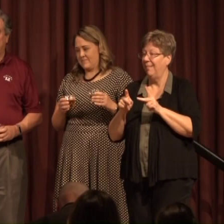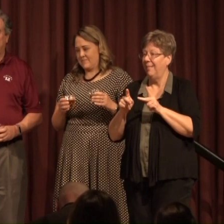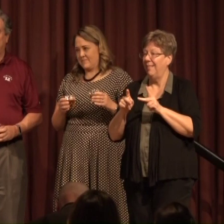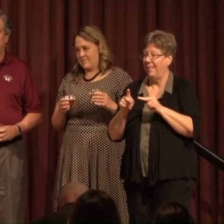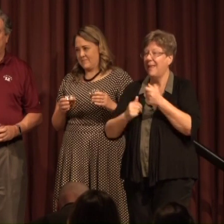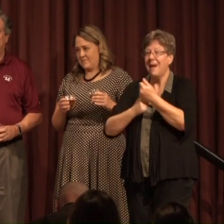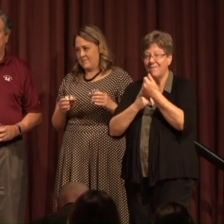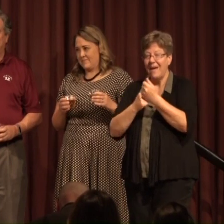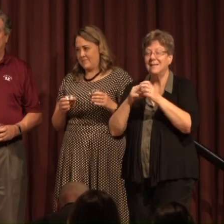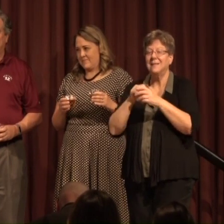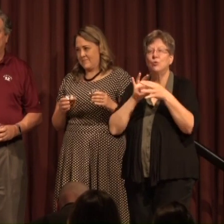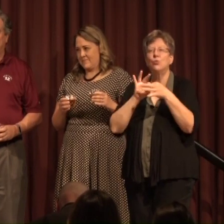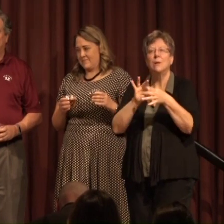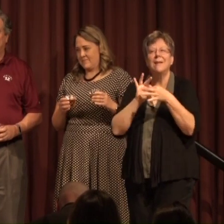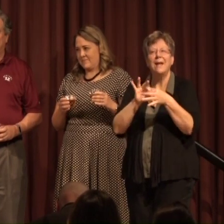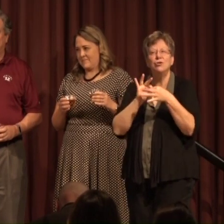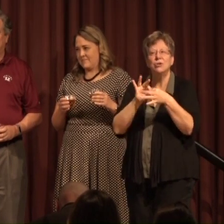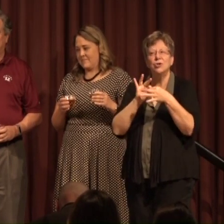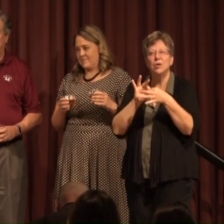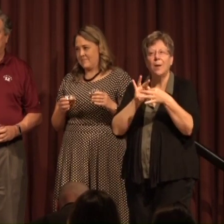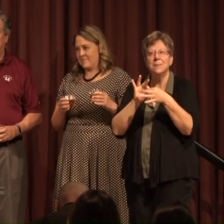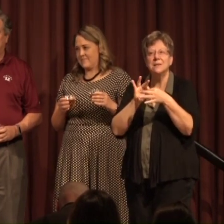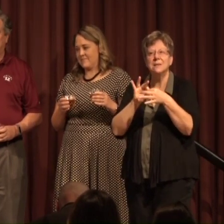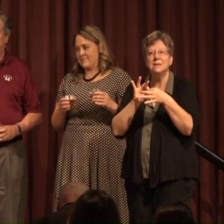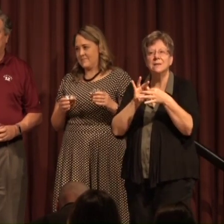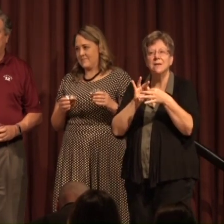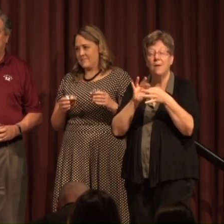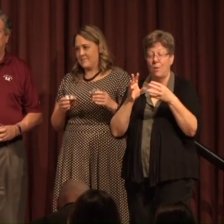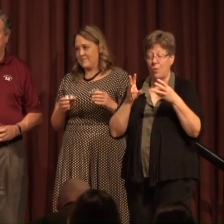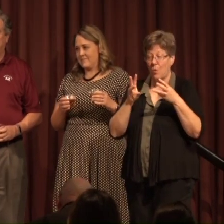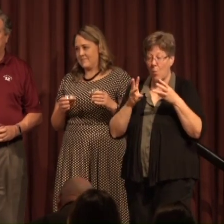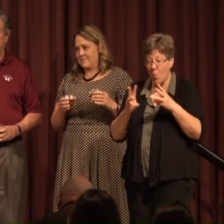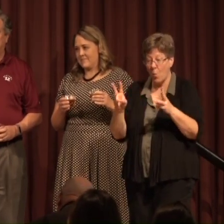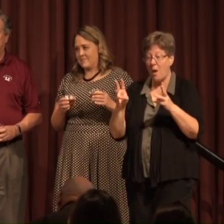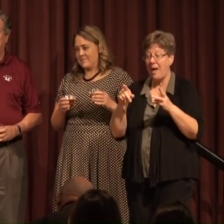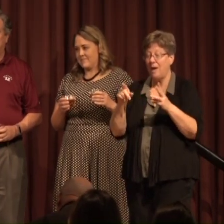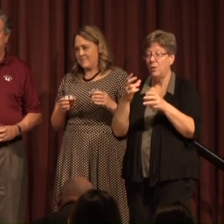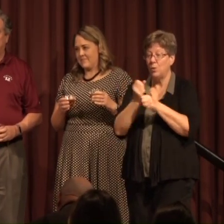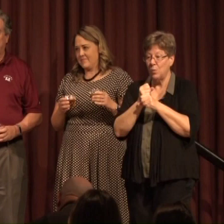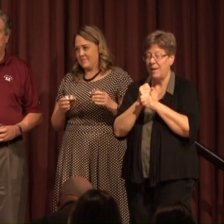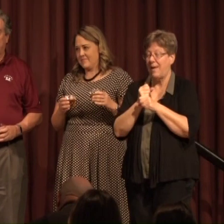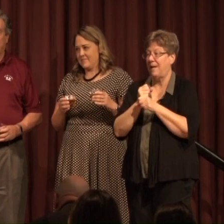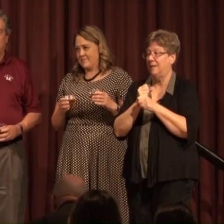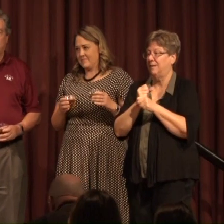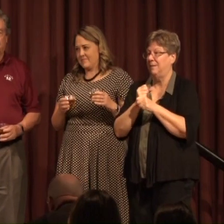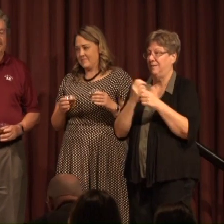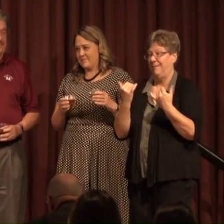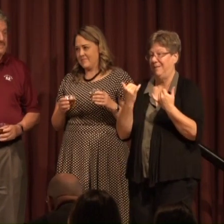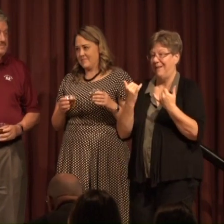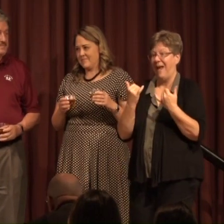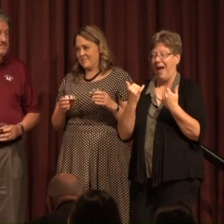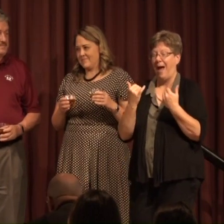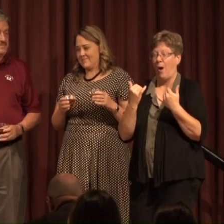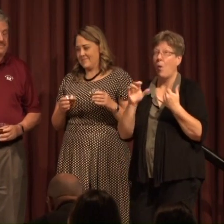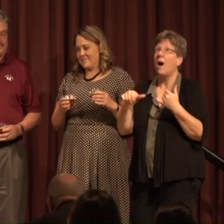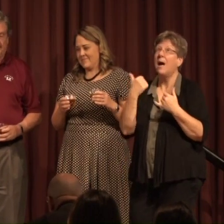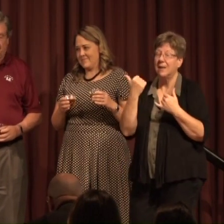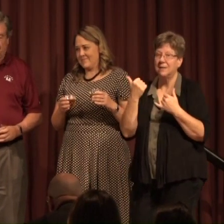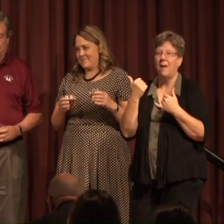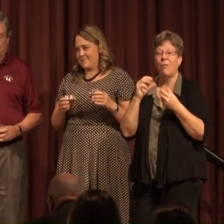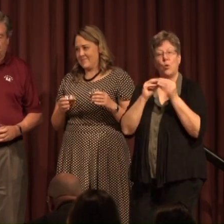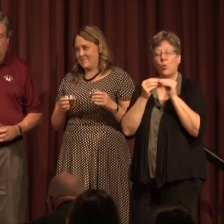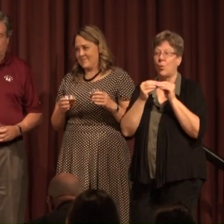in relationships The way that you get Now up to another record breaking